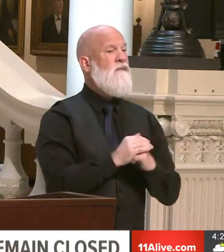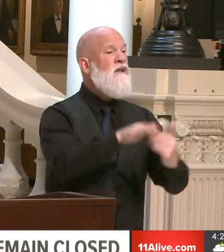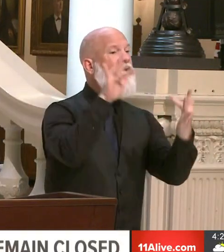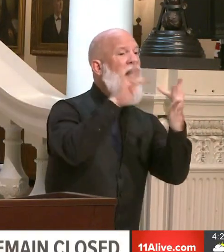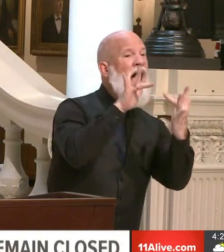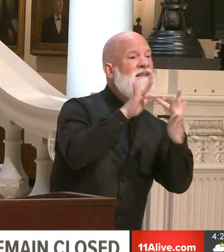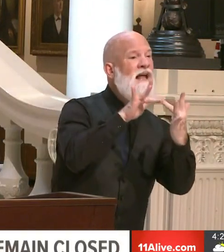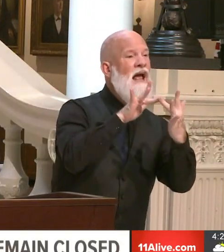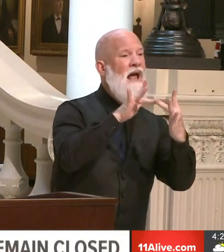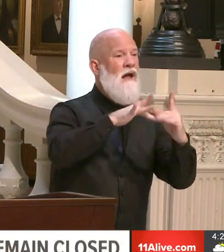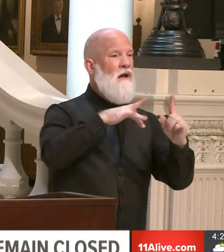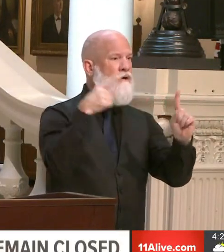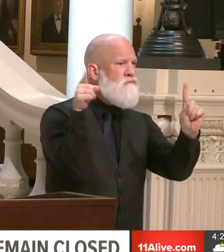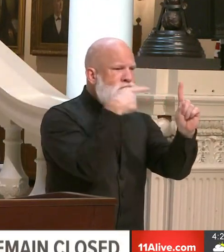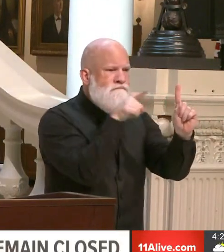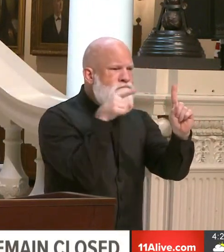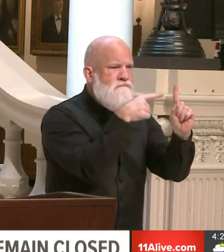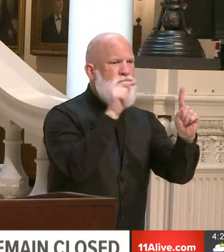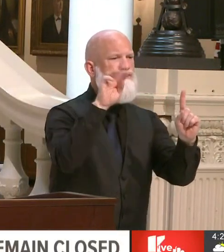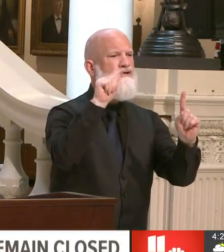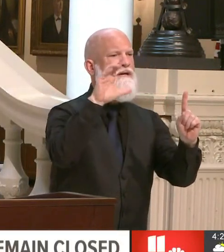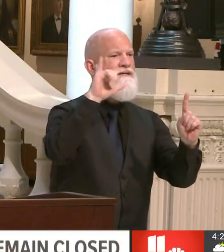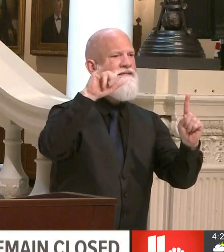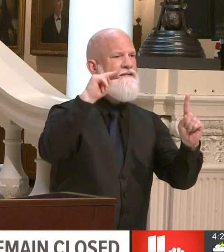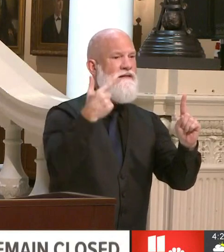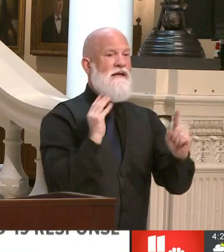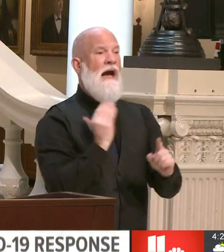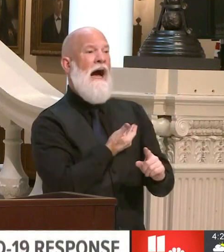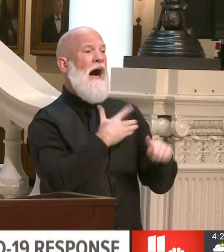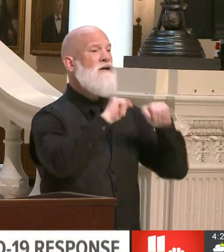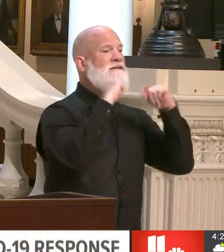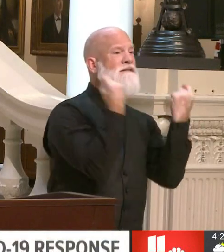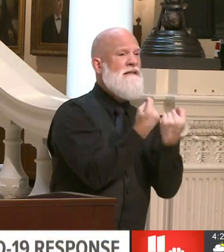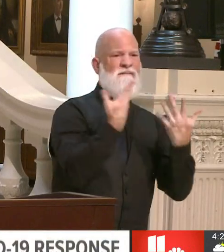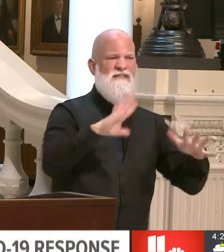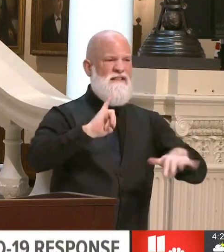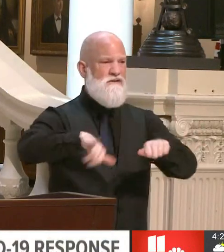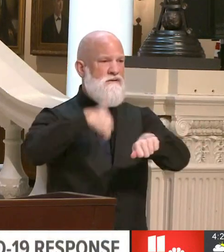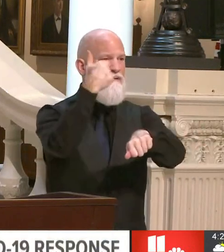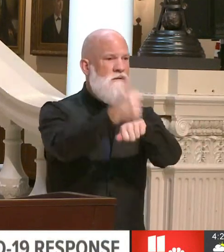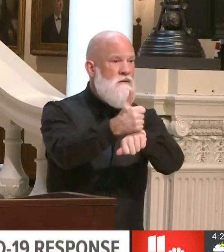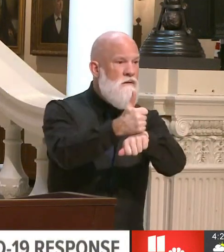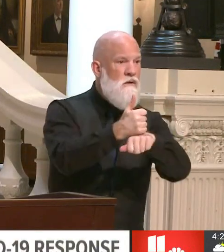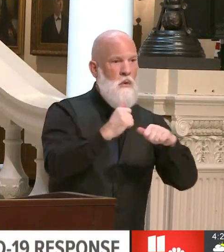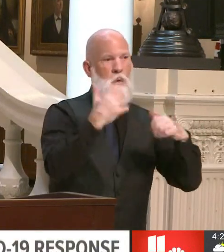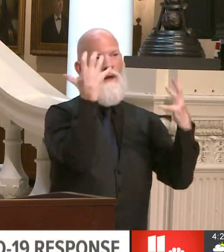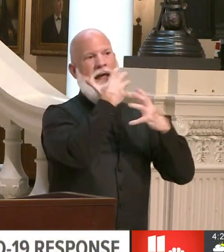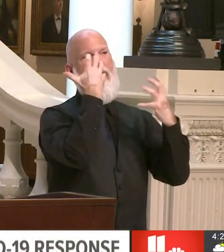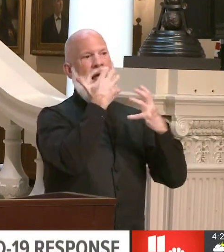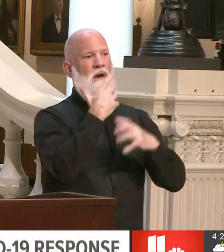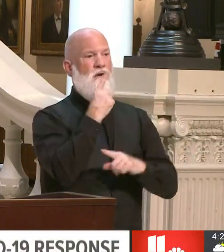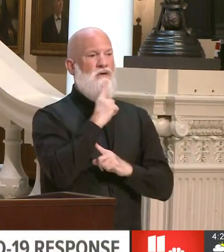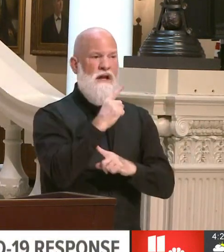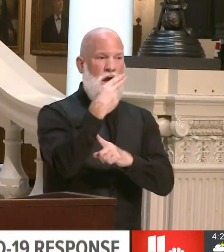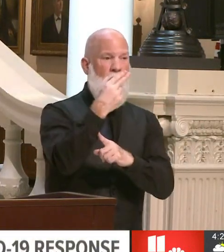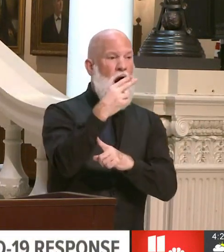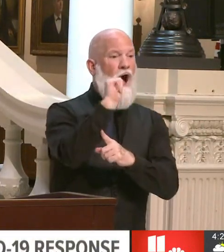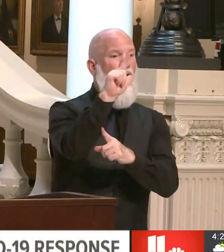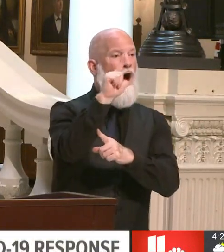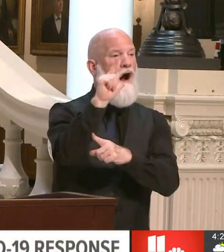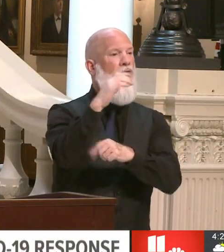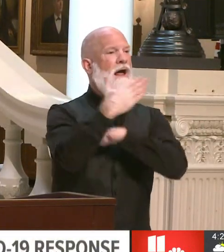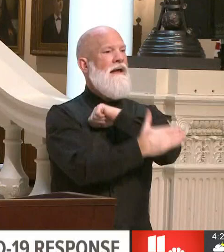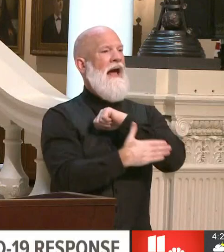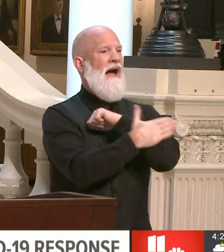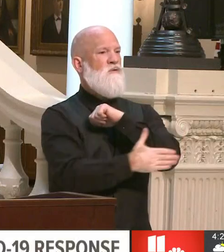in place. You can see really what great work everyone did in Hall County and we continue to do. I know our Insurance